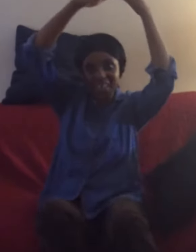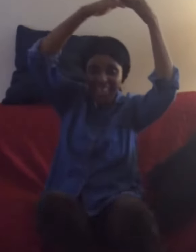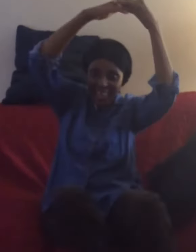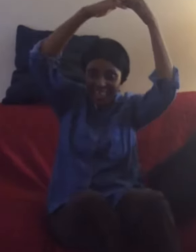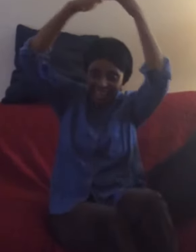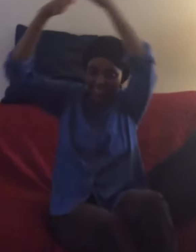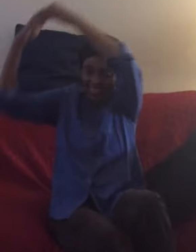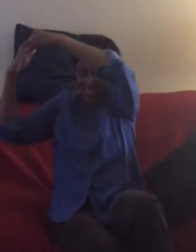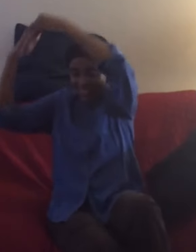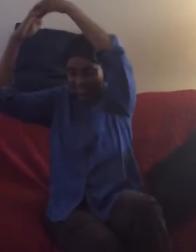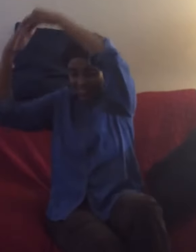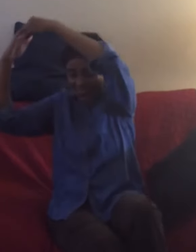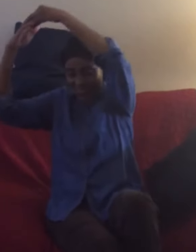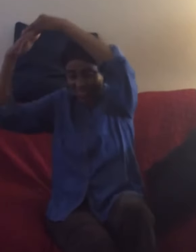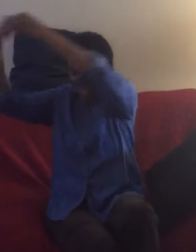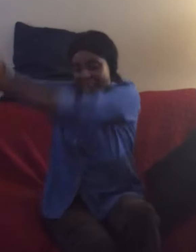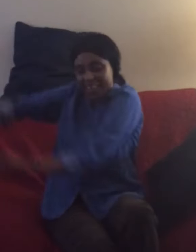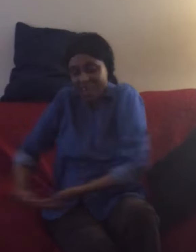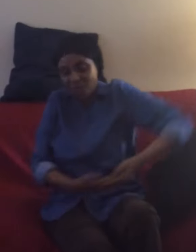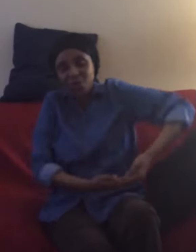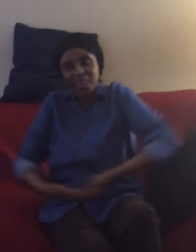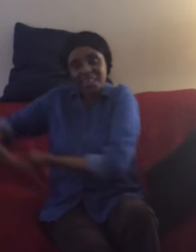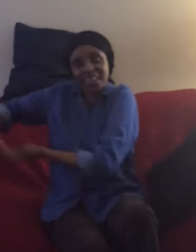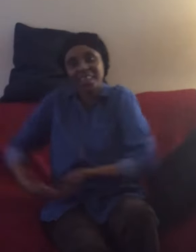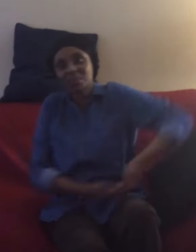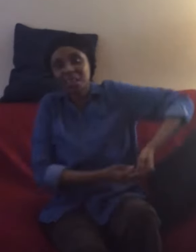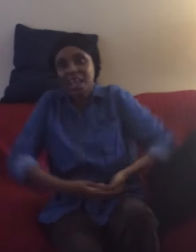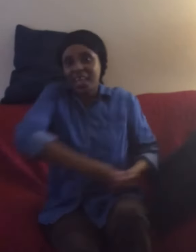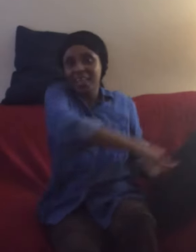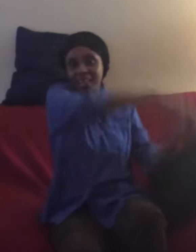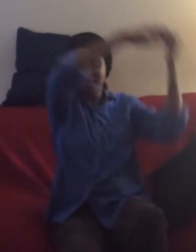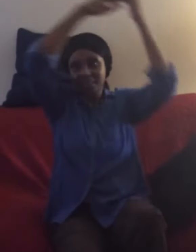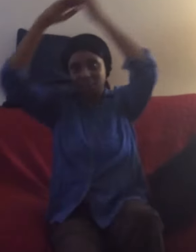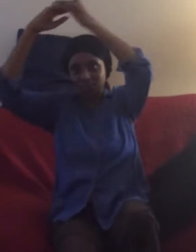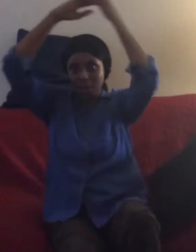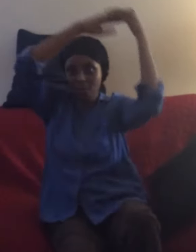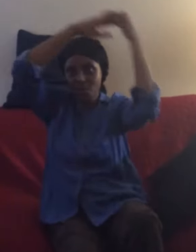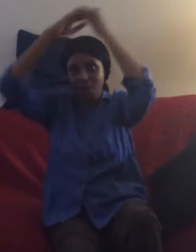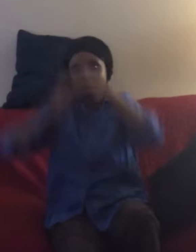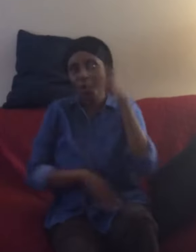in the afternoon i love you in the evening and i'm beneath the moon oh